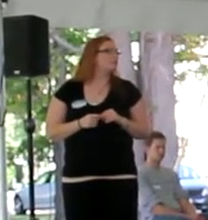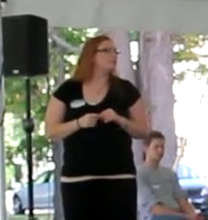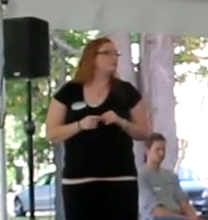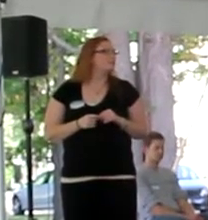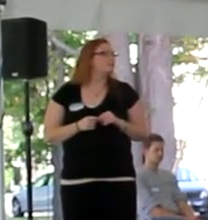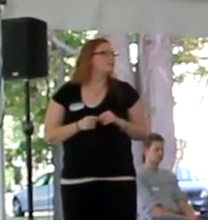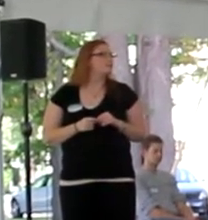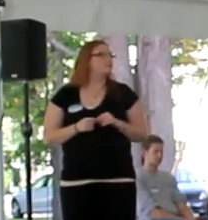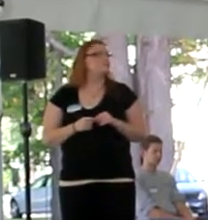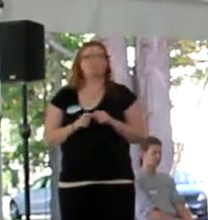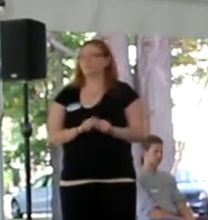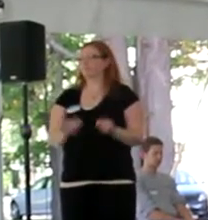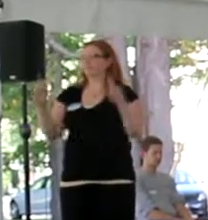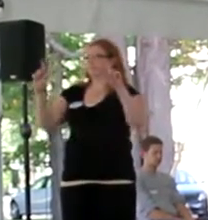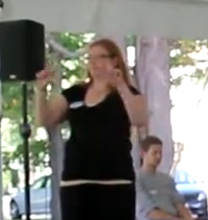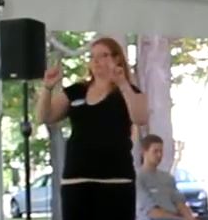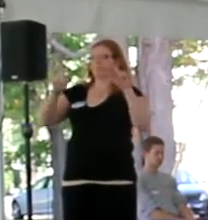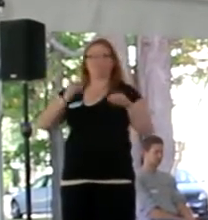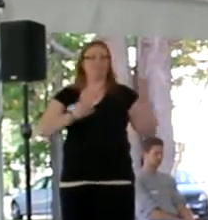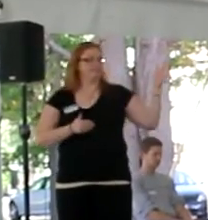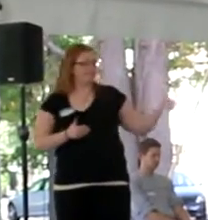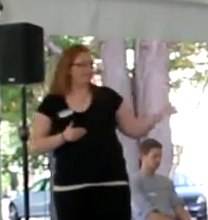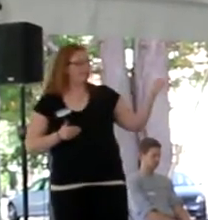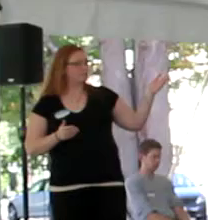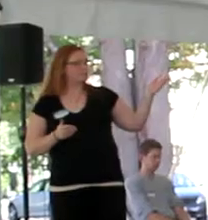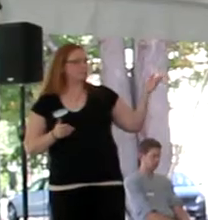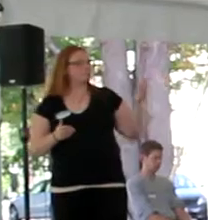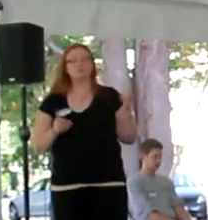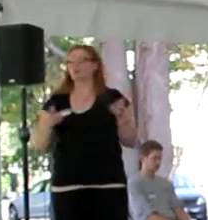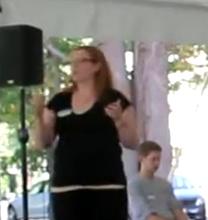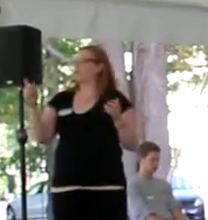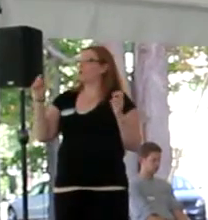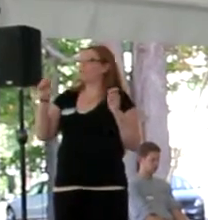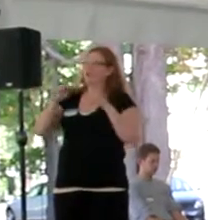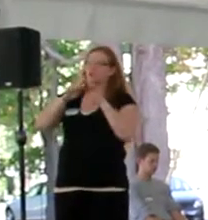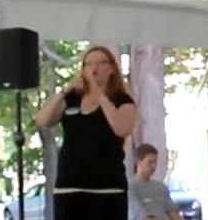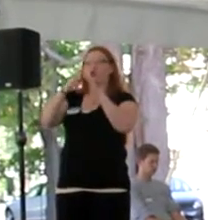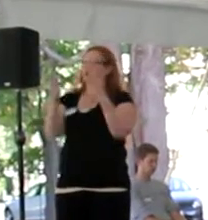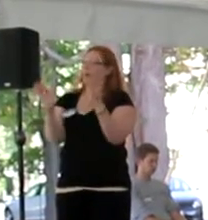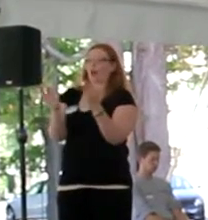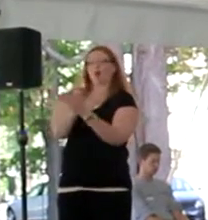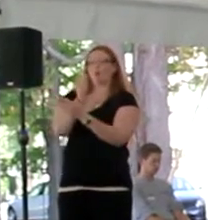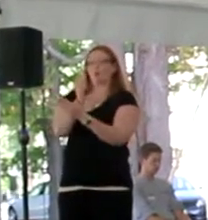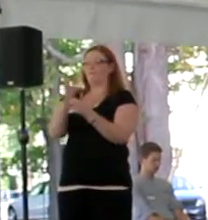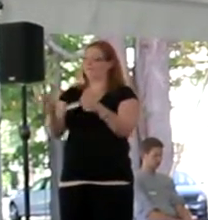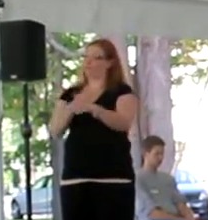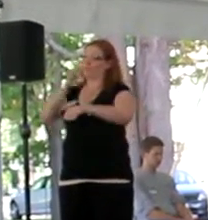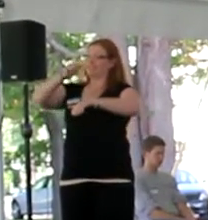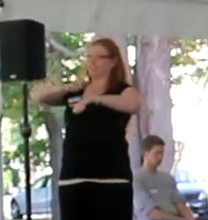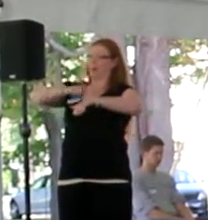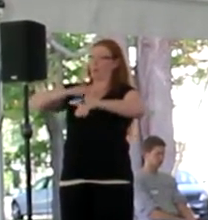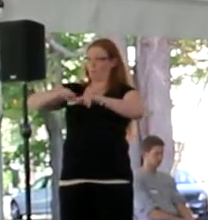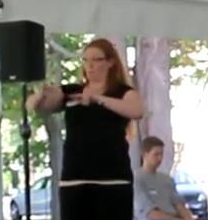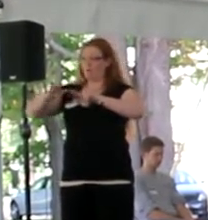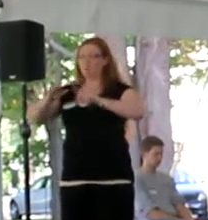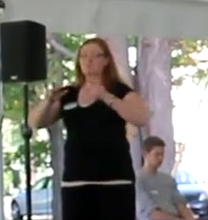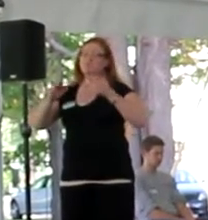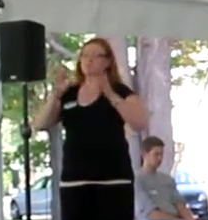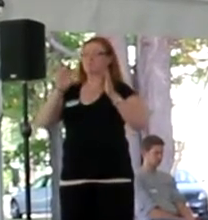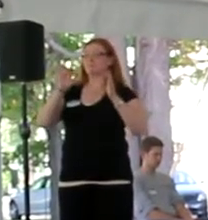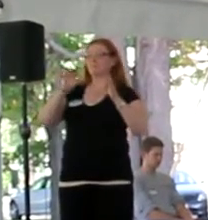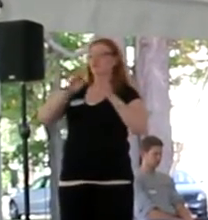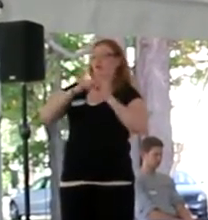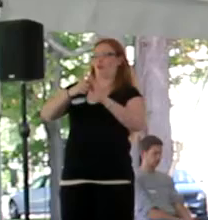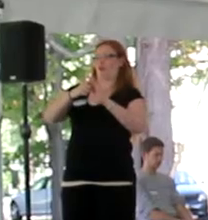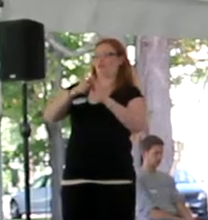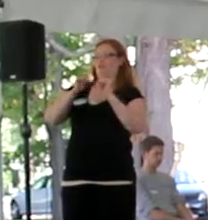And then it brings you to this page. So are you going to start a team? Maybe you're brand new and you've never walked with us before. So you're